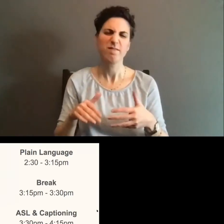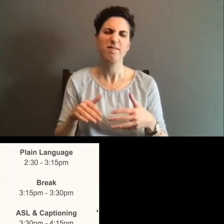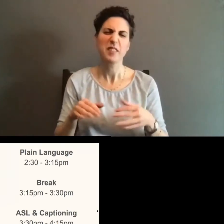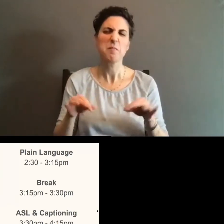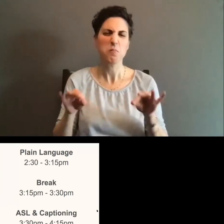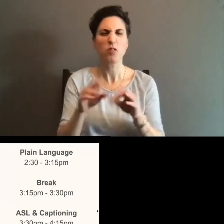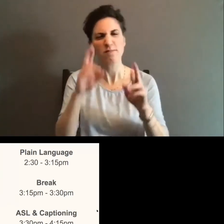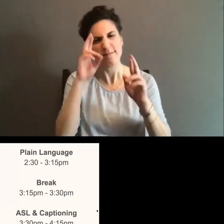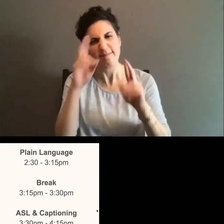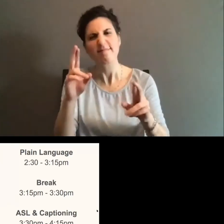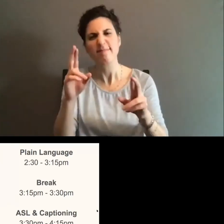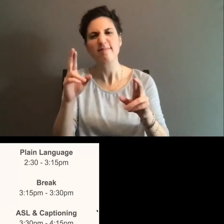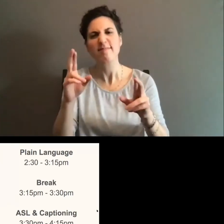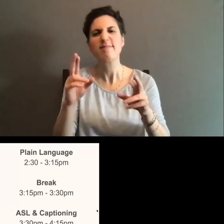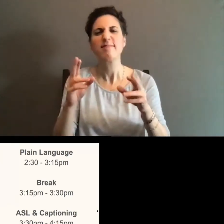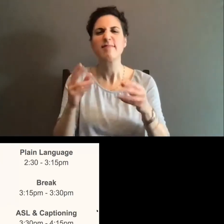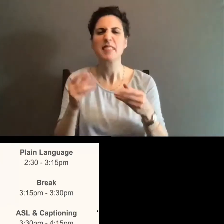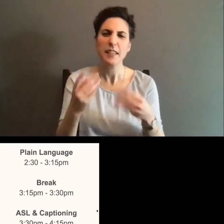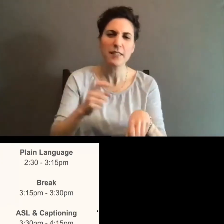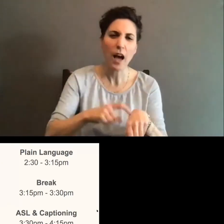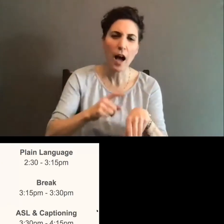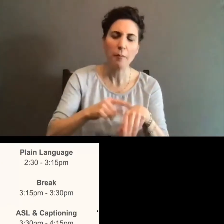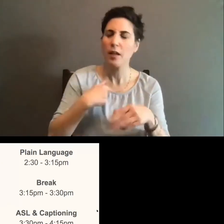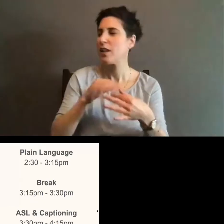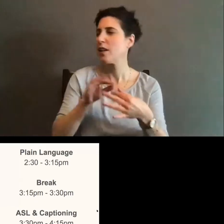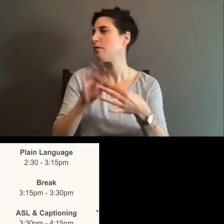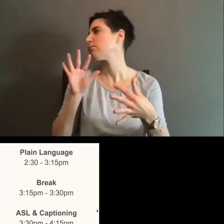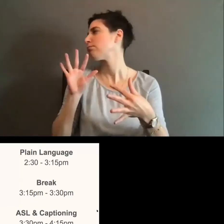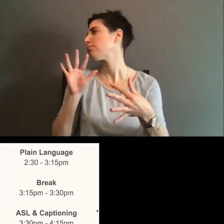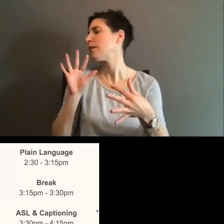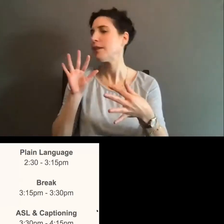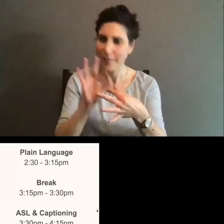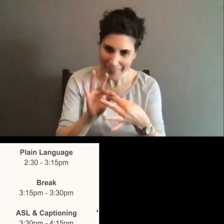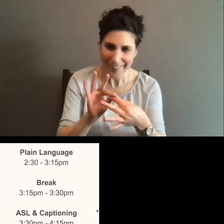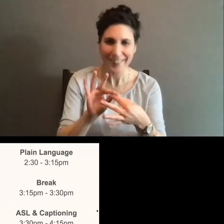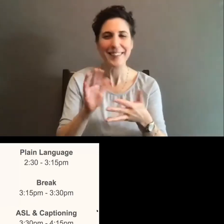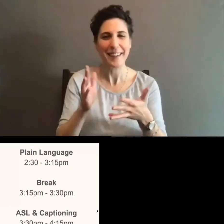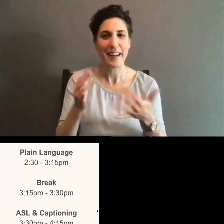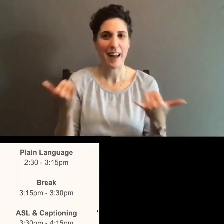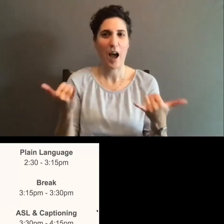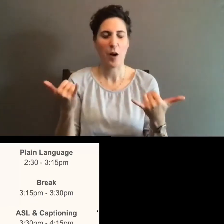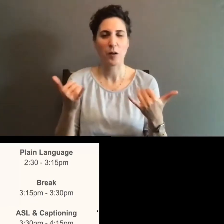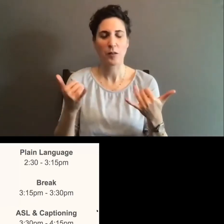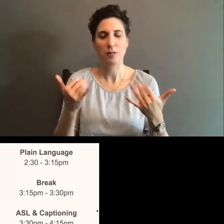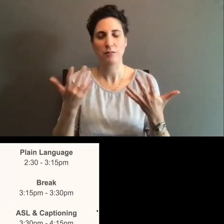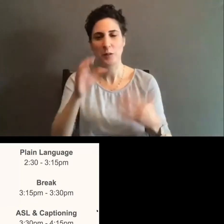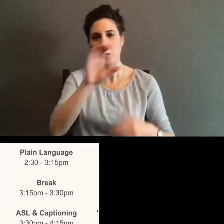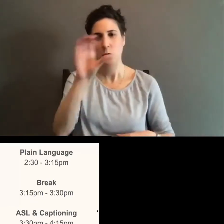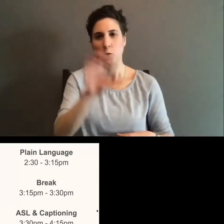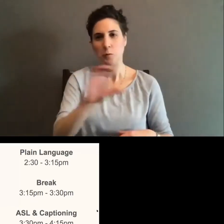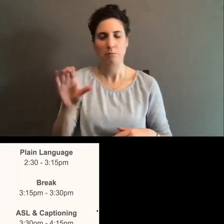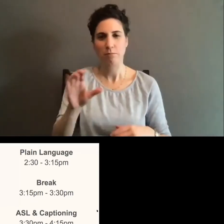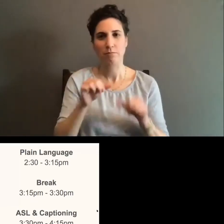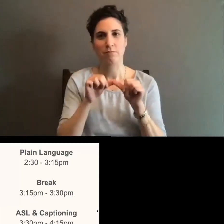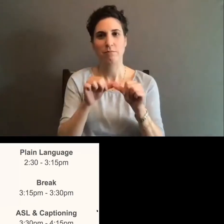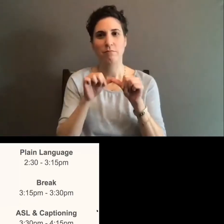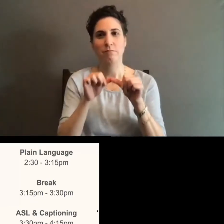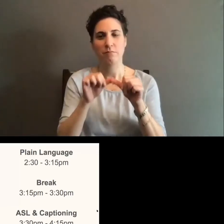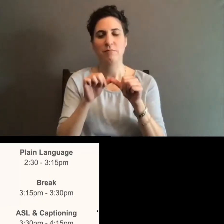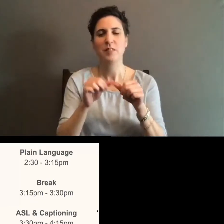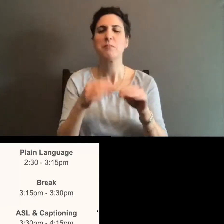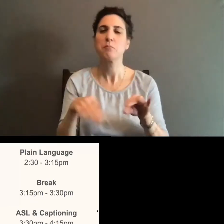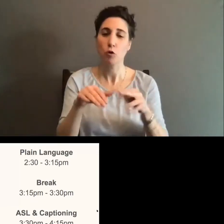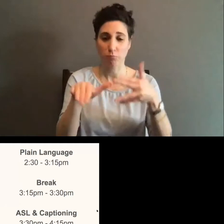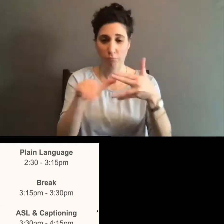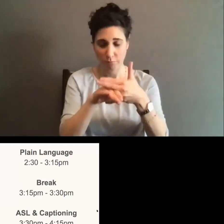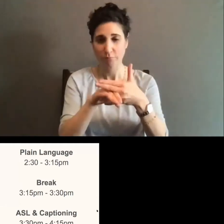everybody. We all need time to step away from our screens, especially these days and, you know, get a stretch, have a drink, all